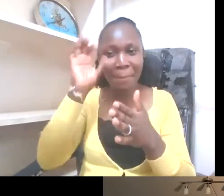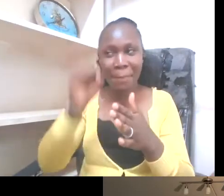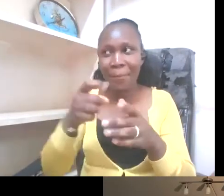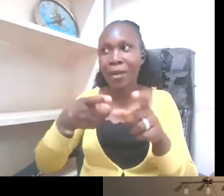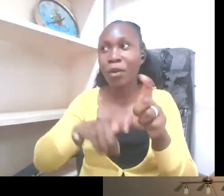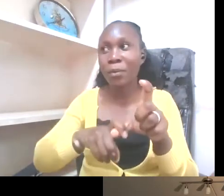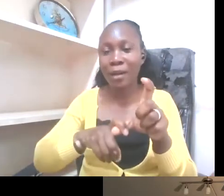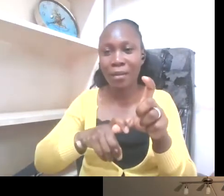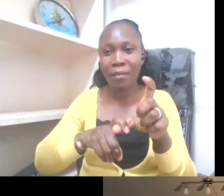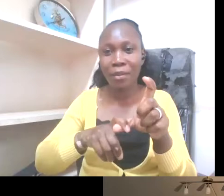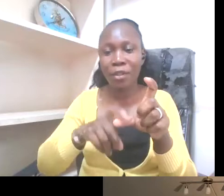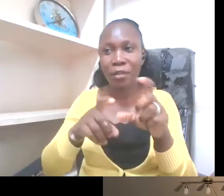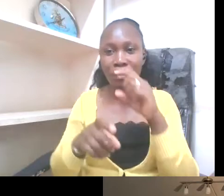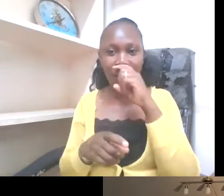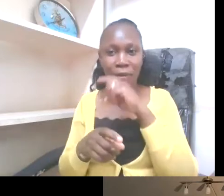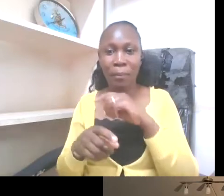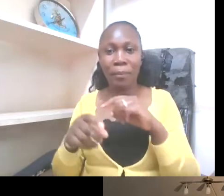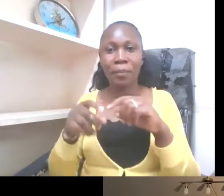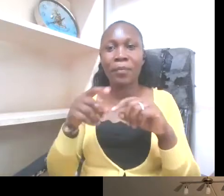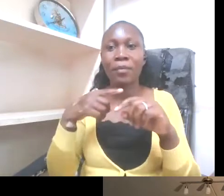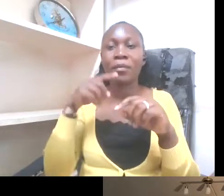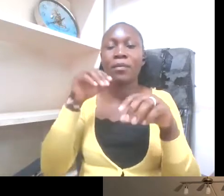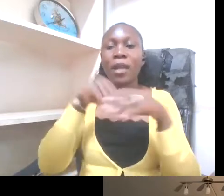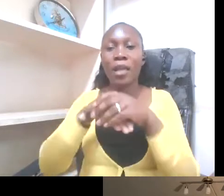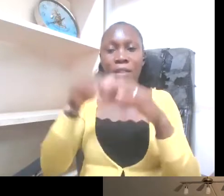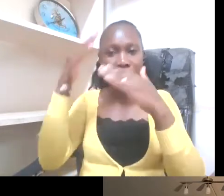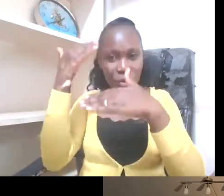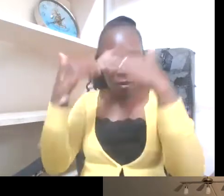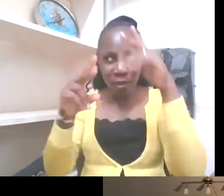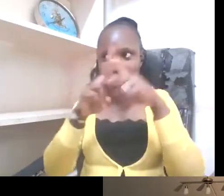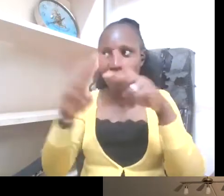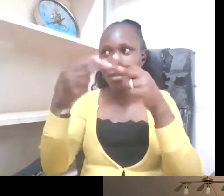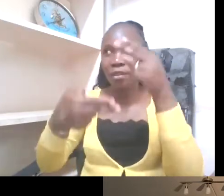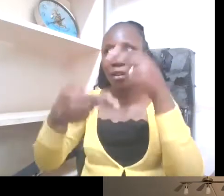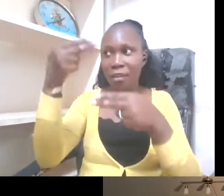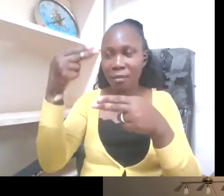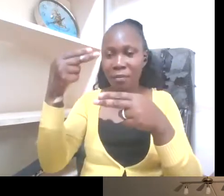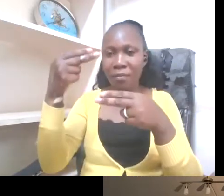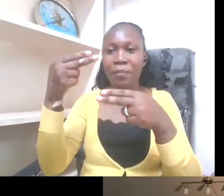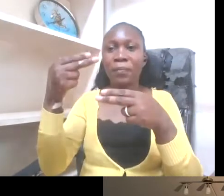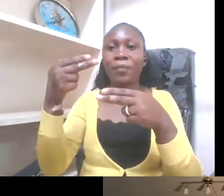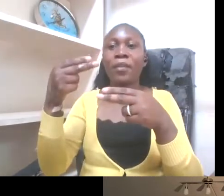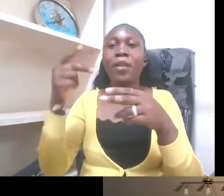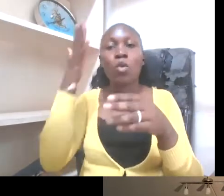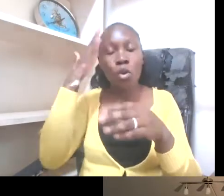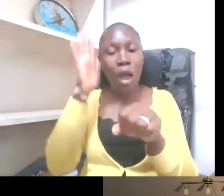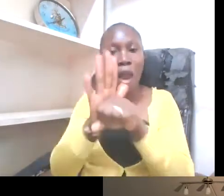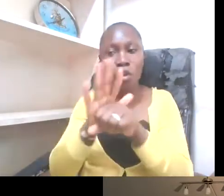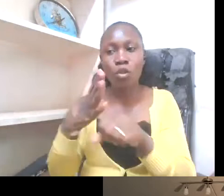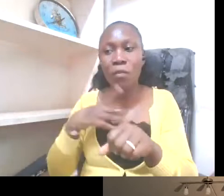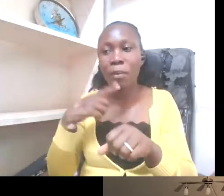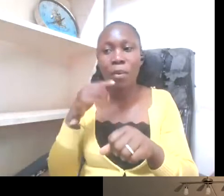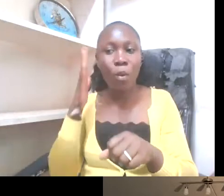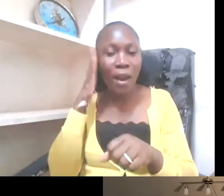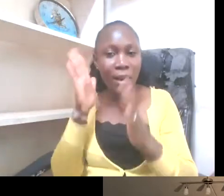score to get into university is so high. And we know that a lot of people who are deaf and hard of hearing have had a lot of